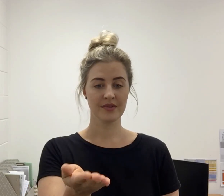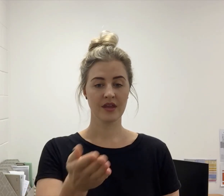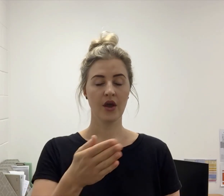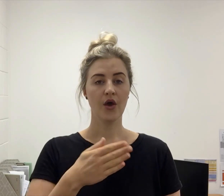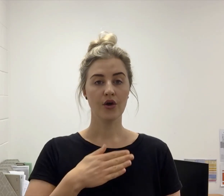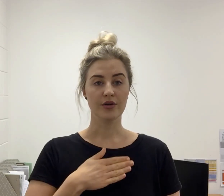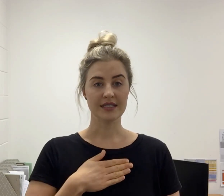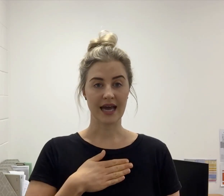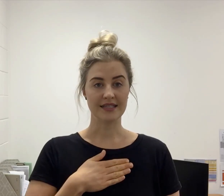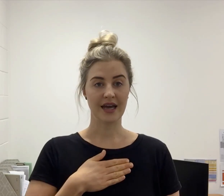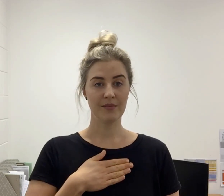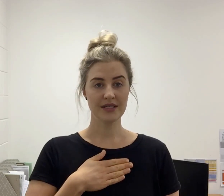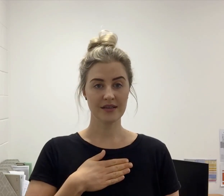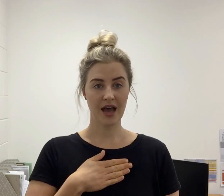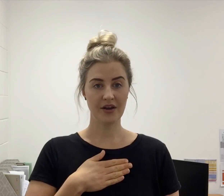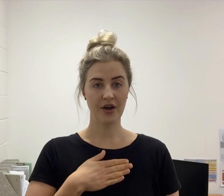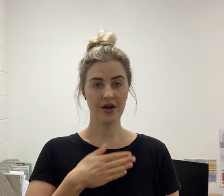Who sat down beside her.